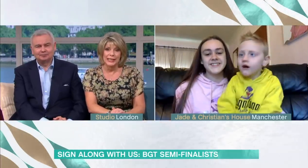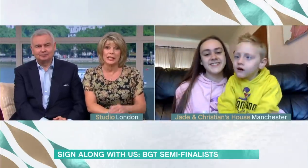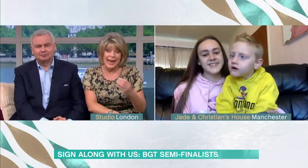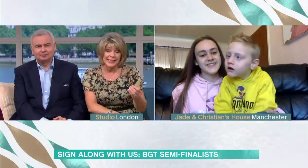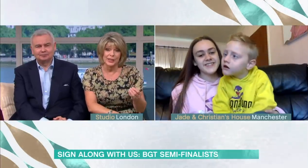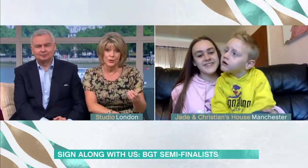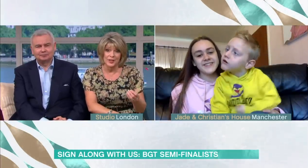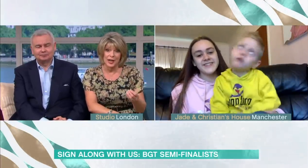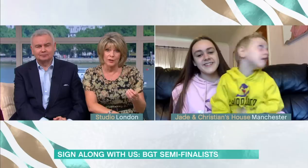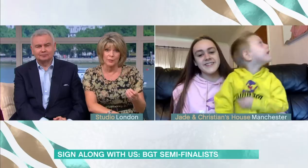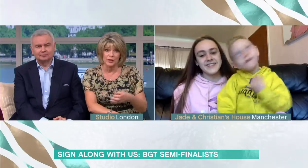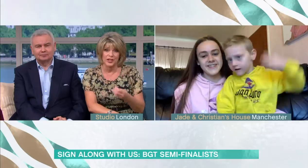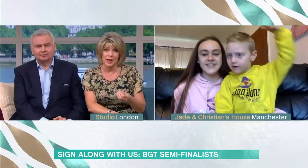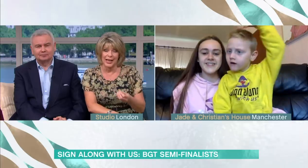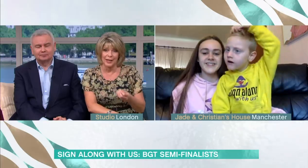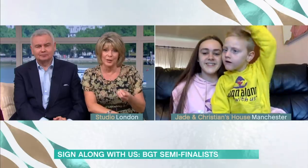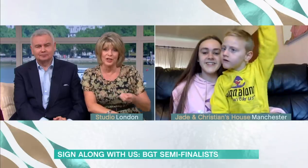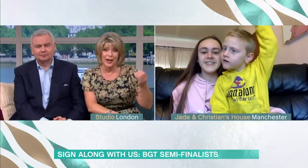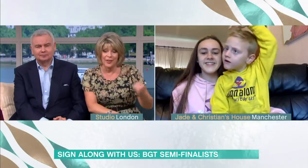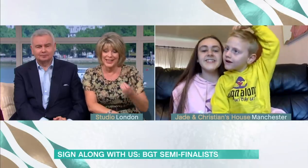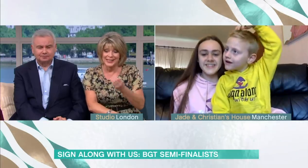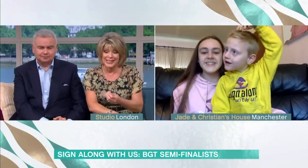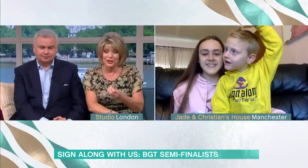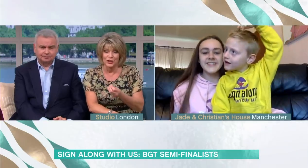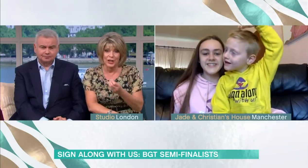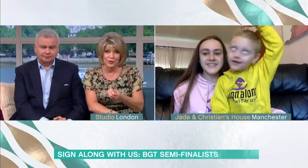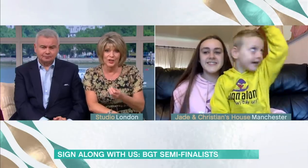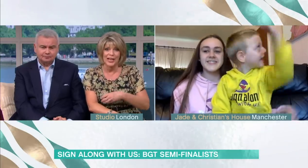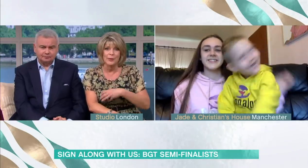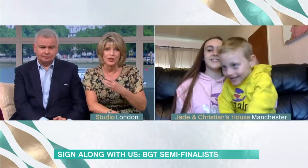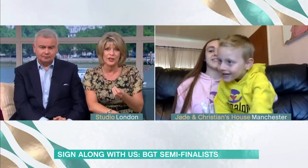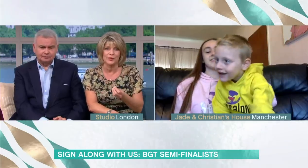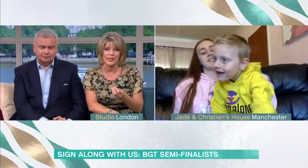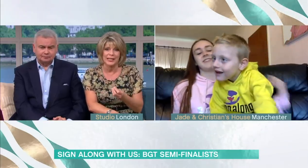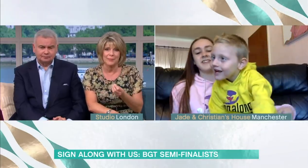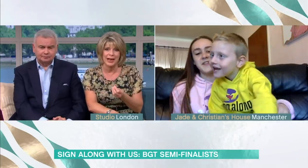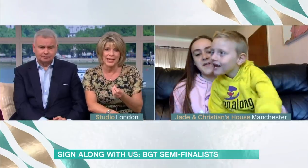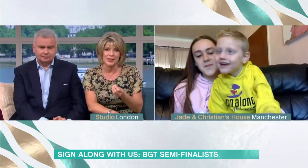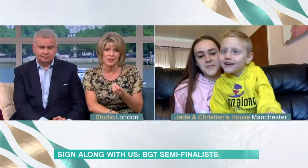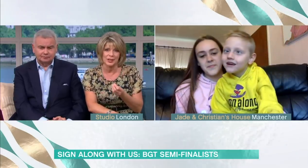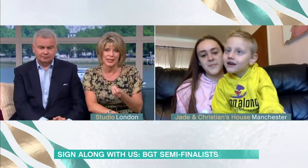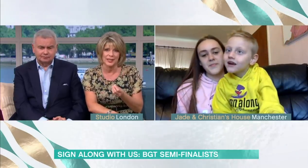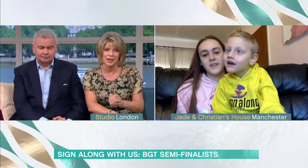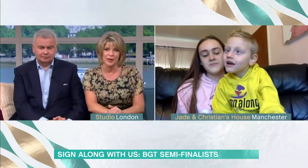A, teach yourself British Sign Language and then teach Christian. How much difference has that made to his life?